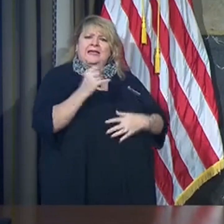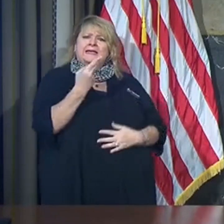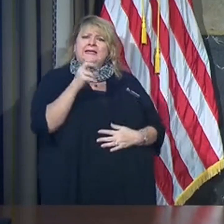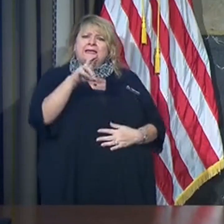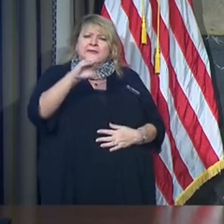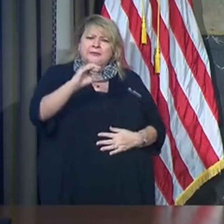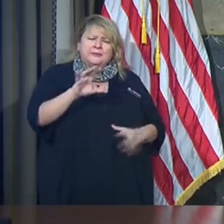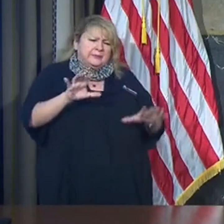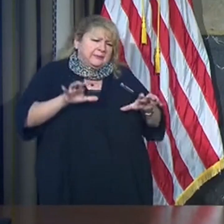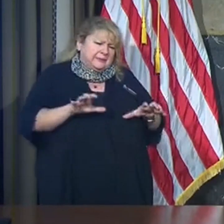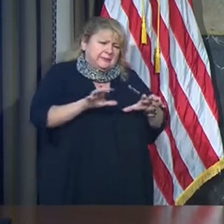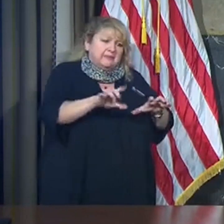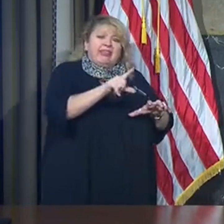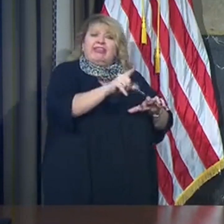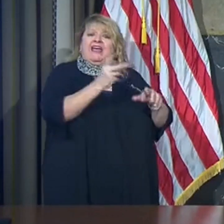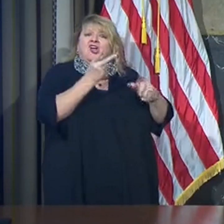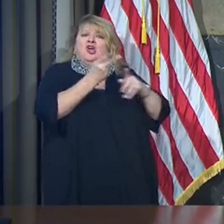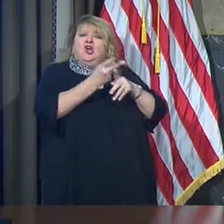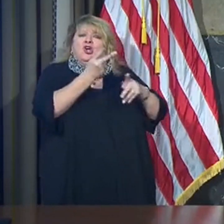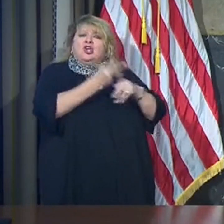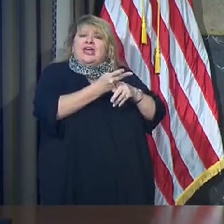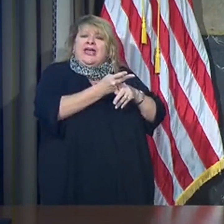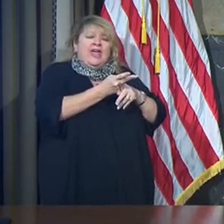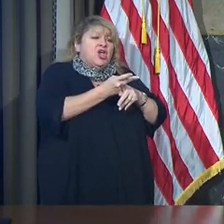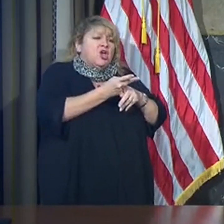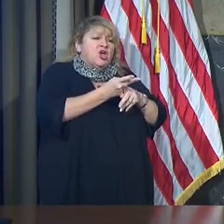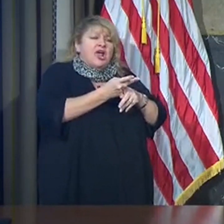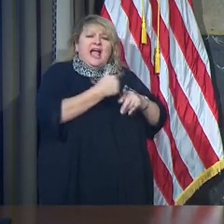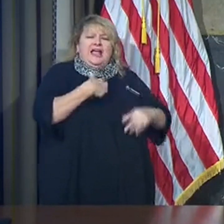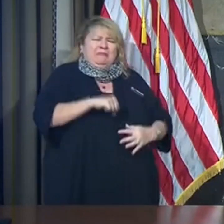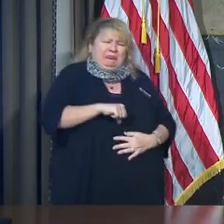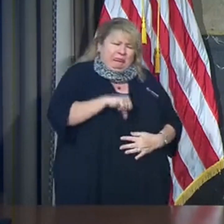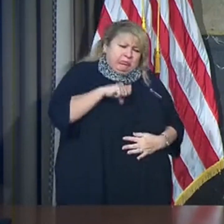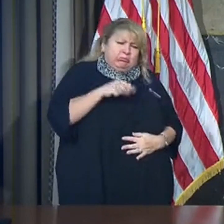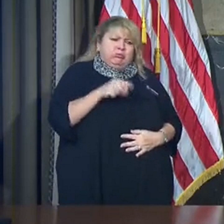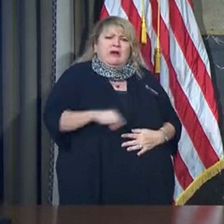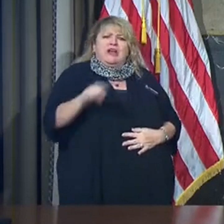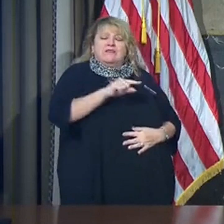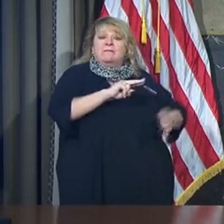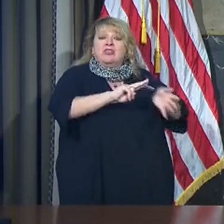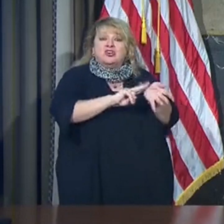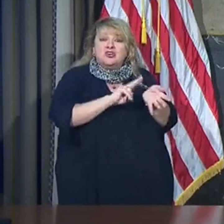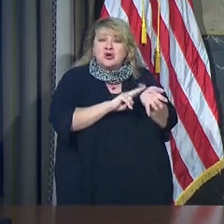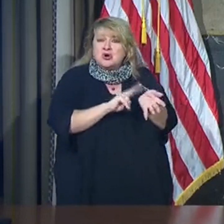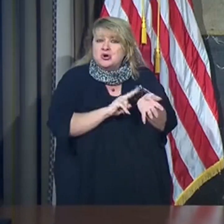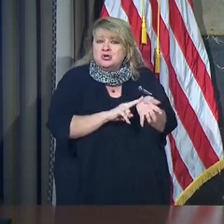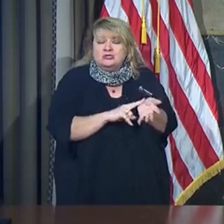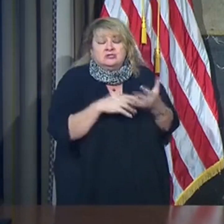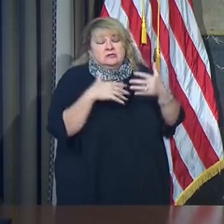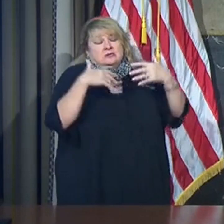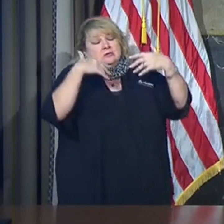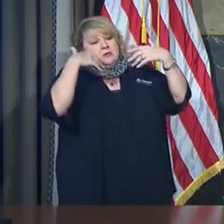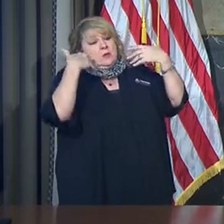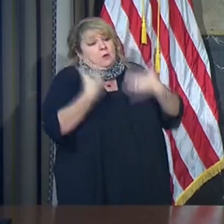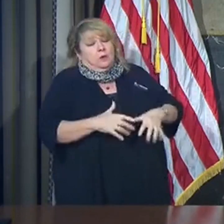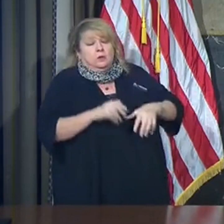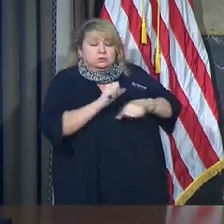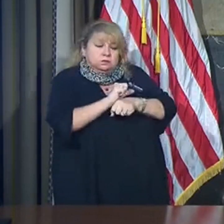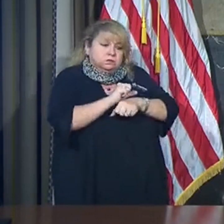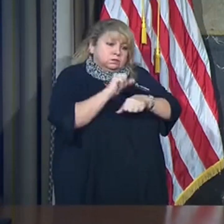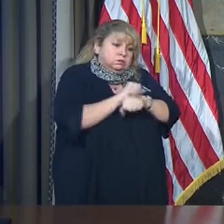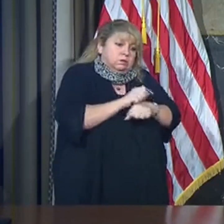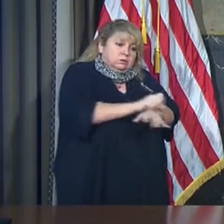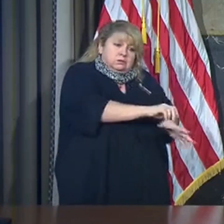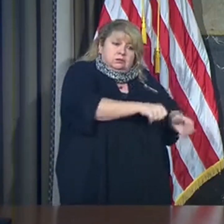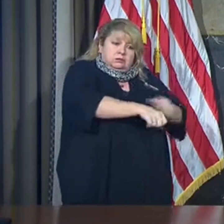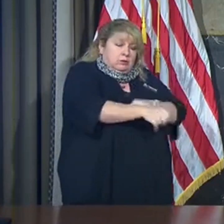community that I am just simply, to use one word, proud of. Our nurses have done an unbelievable job, but they